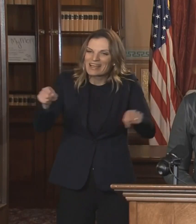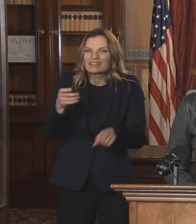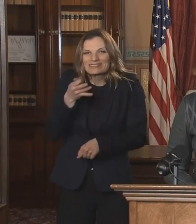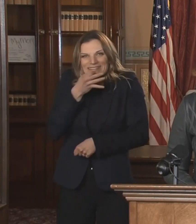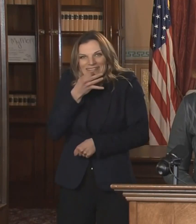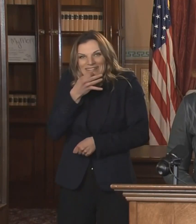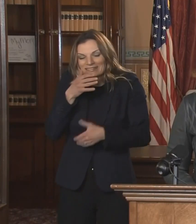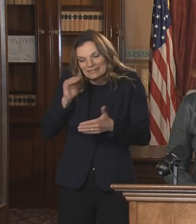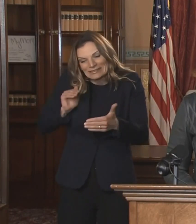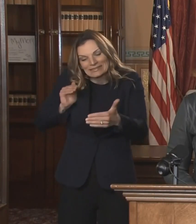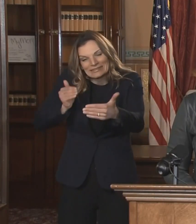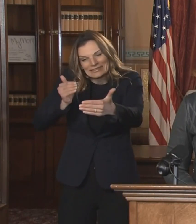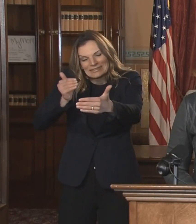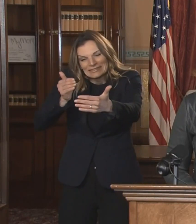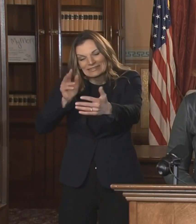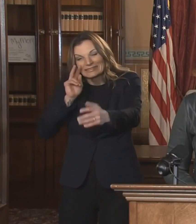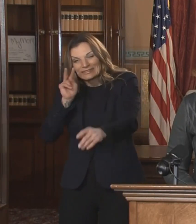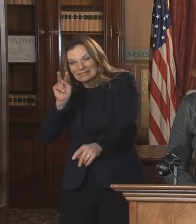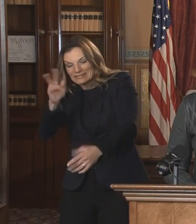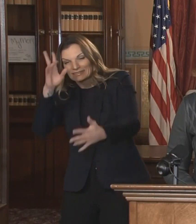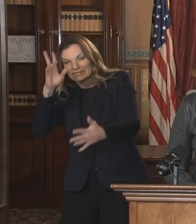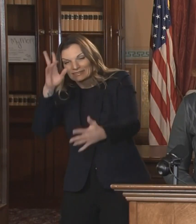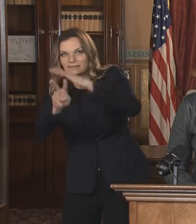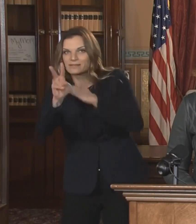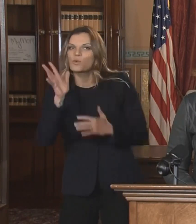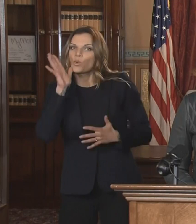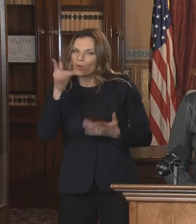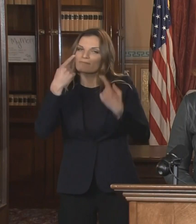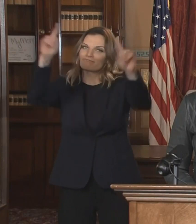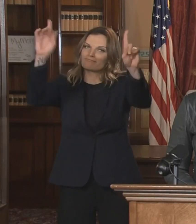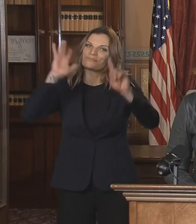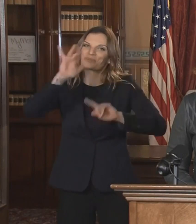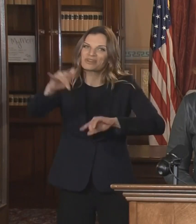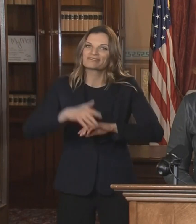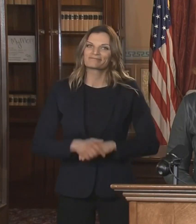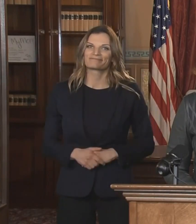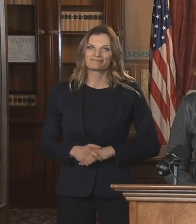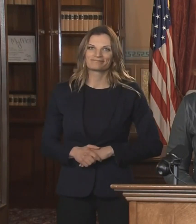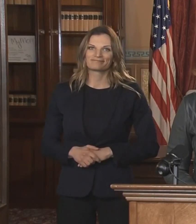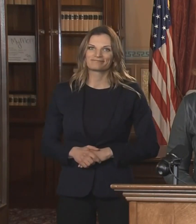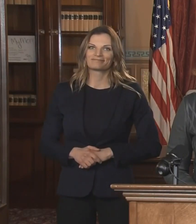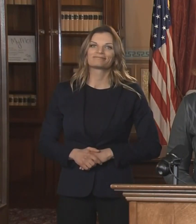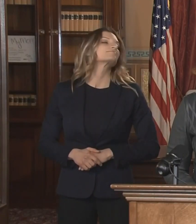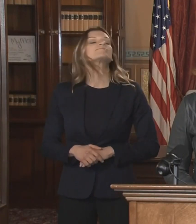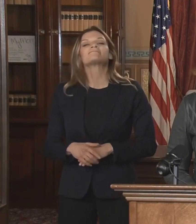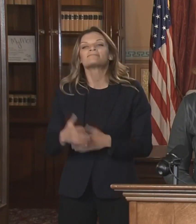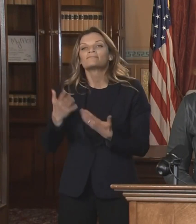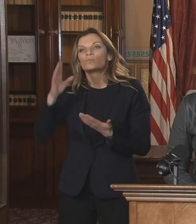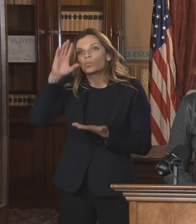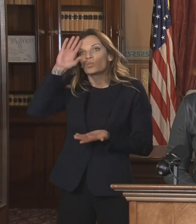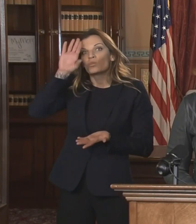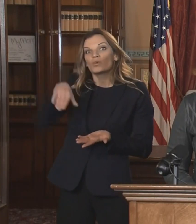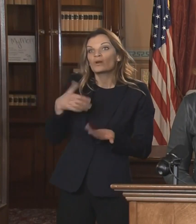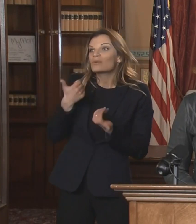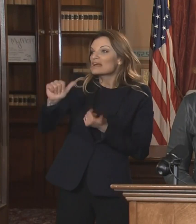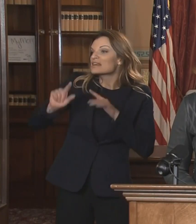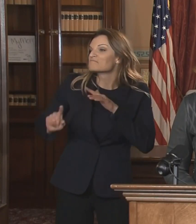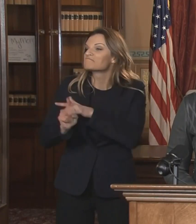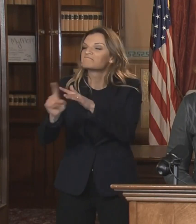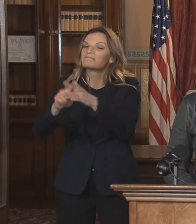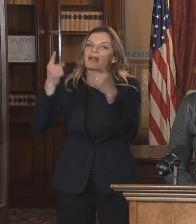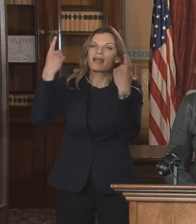and we will see the light at the end of this tunnel. We're tough enough to beat any crisis that comes our way.